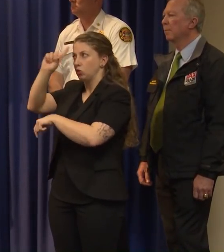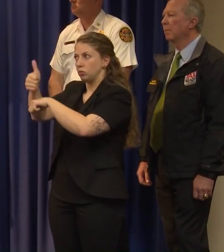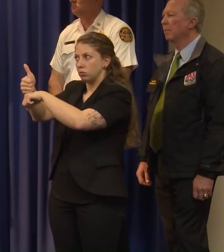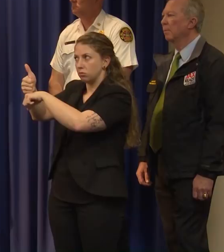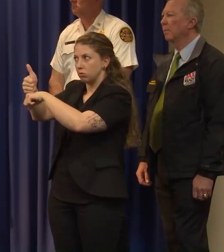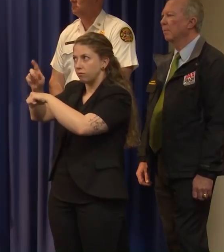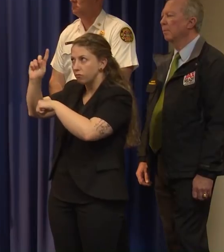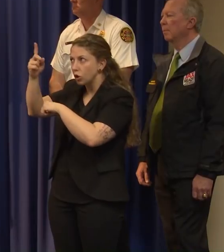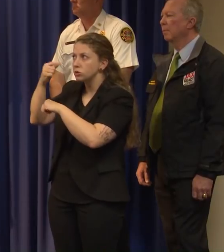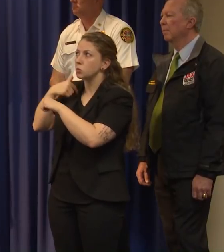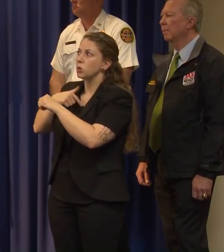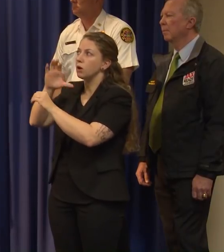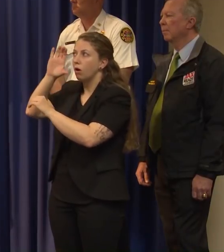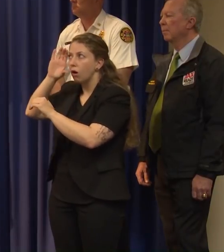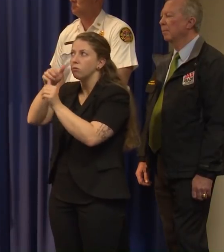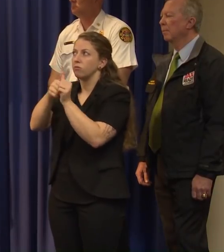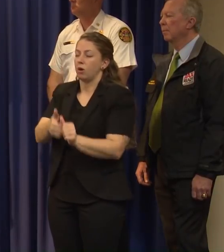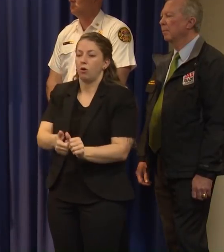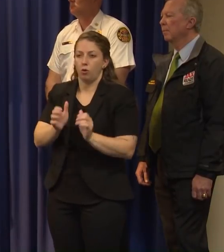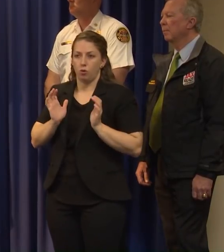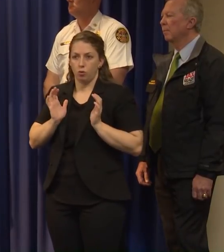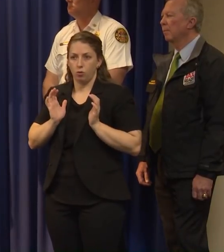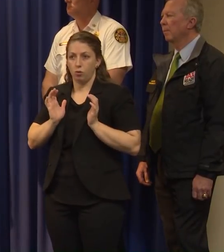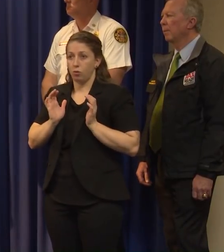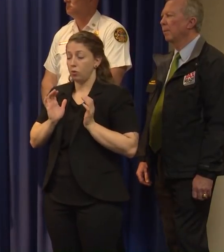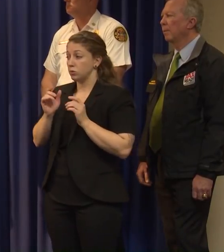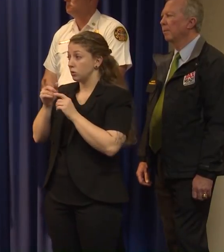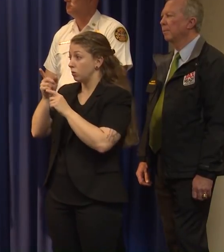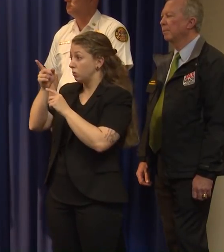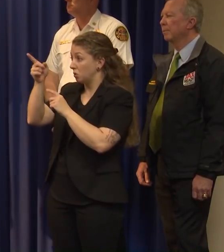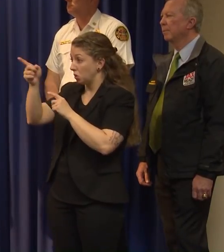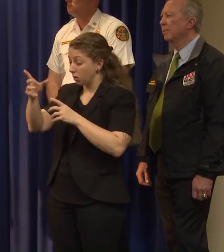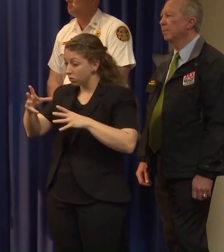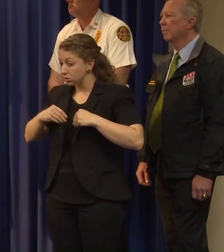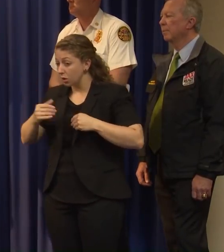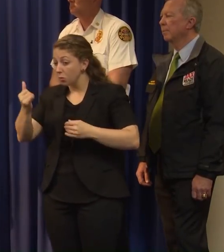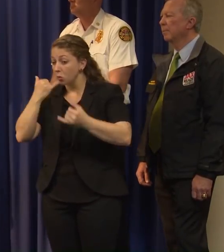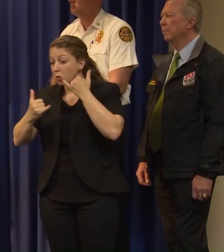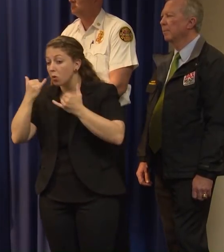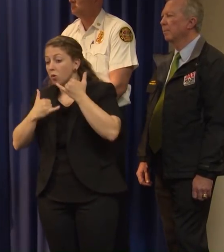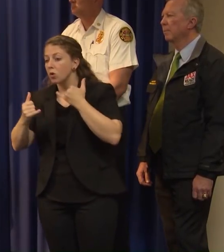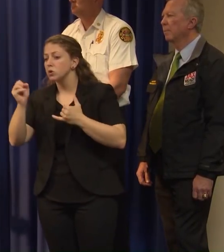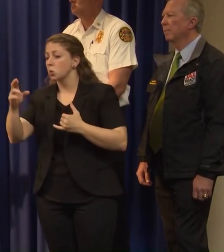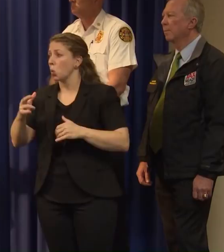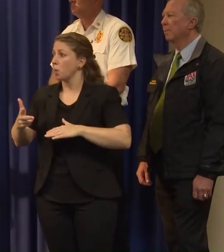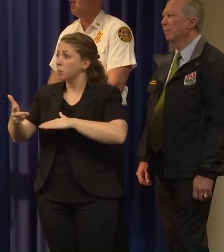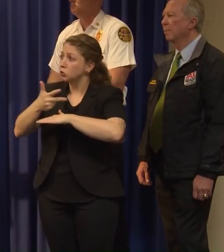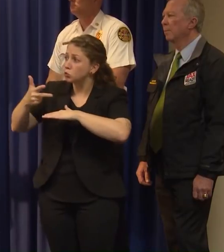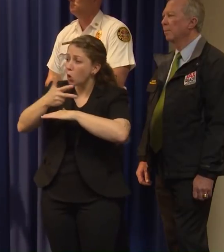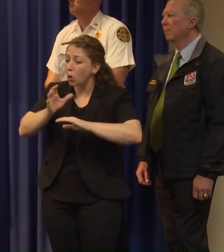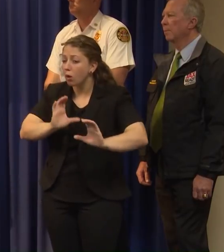lead on those type of, uh, activities. So whether or not they're taking calls or, you know, patrolling, I'm not sure at this point.